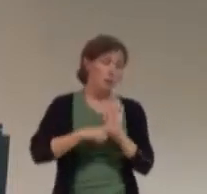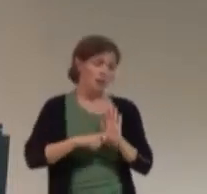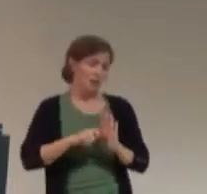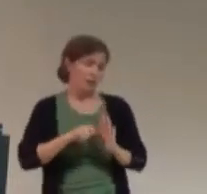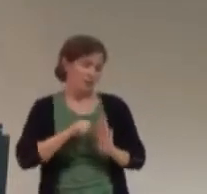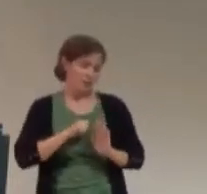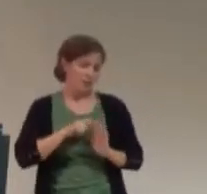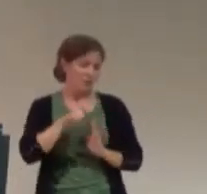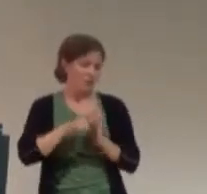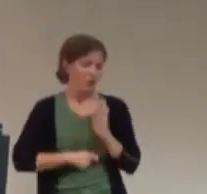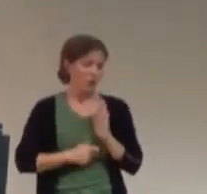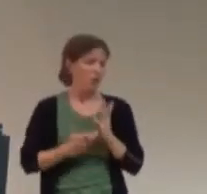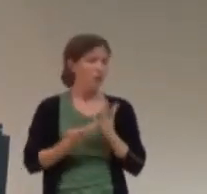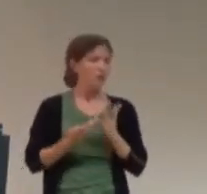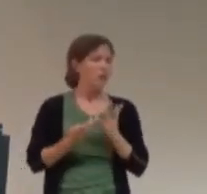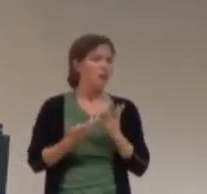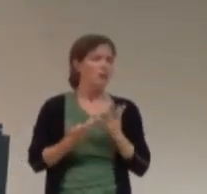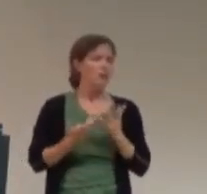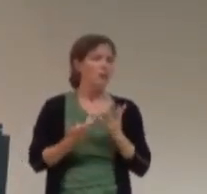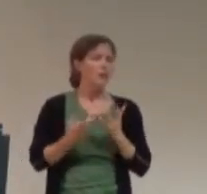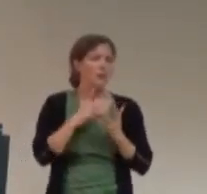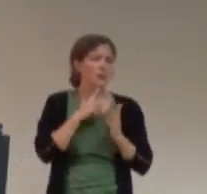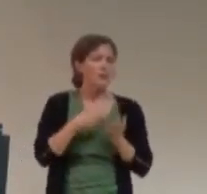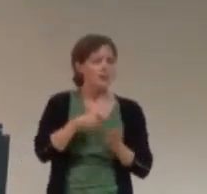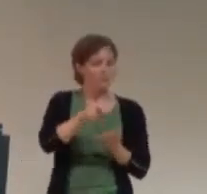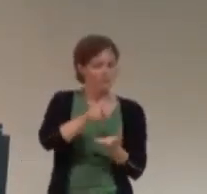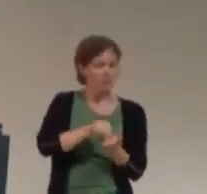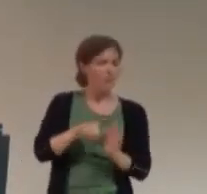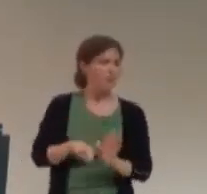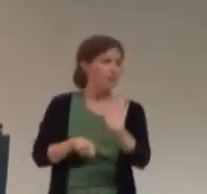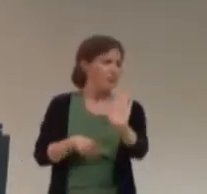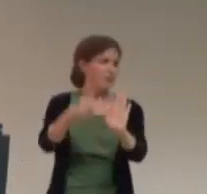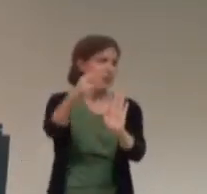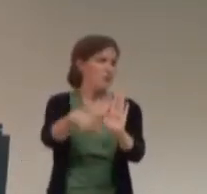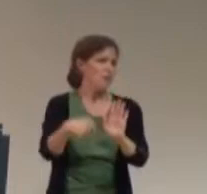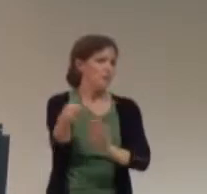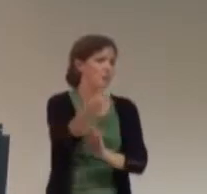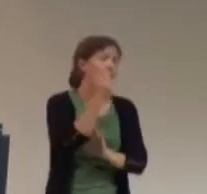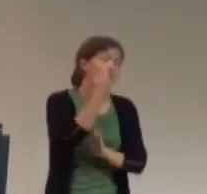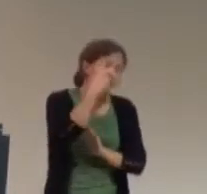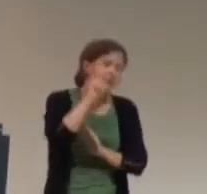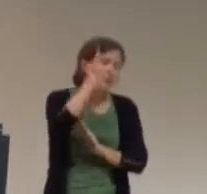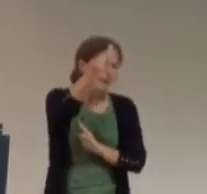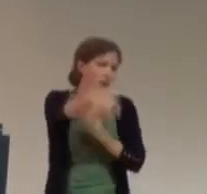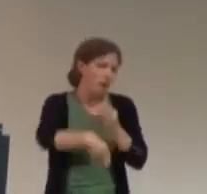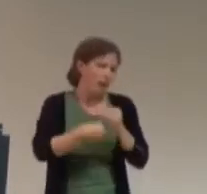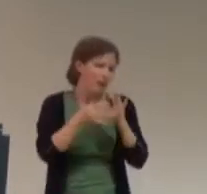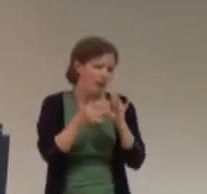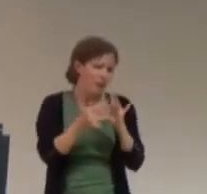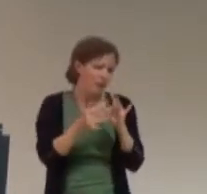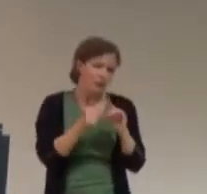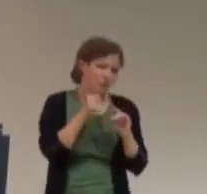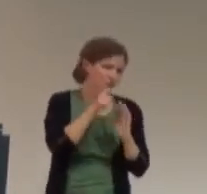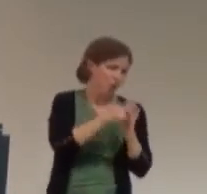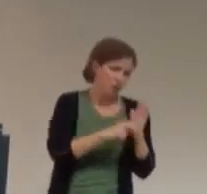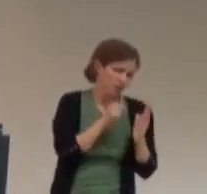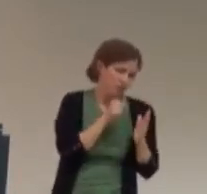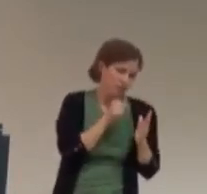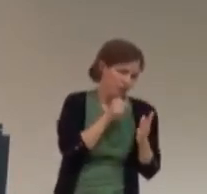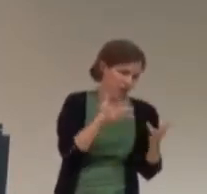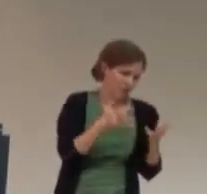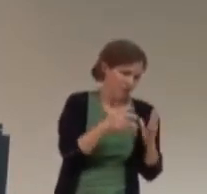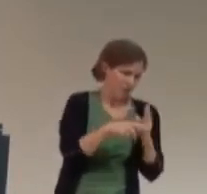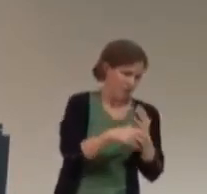getting them published is you don't have any engagement with your readers, really, unless there are comments on the article, which not all articles, um,